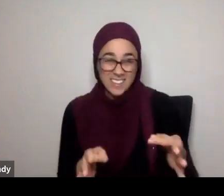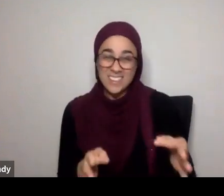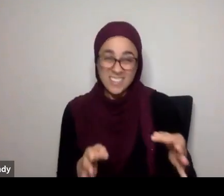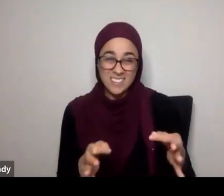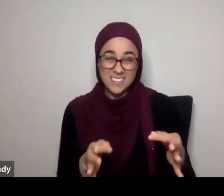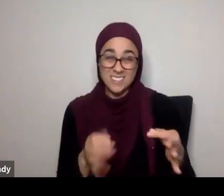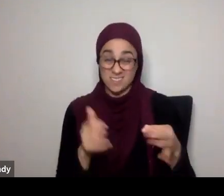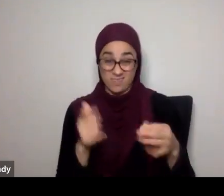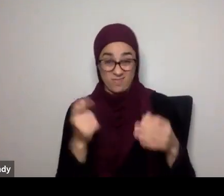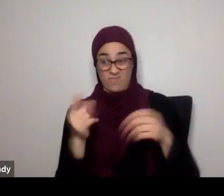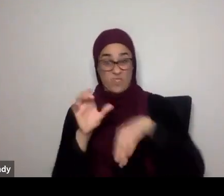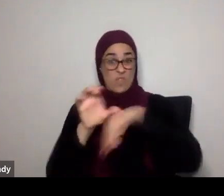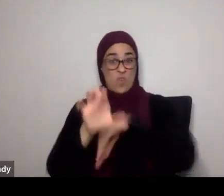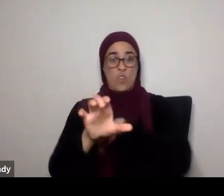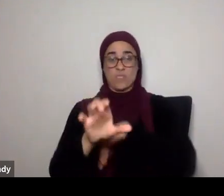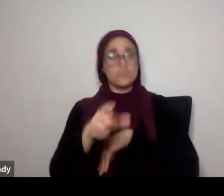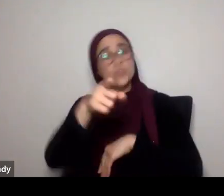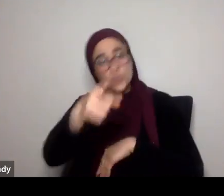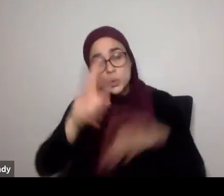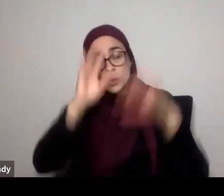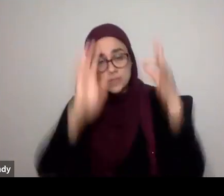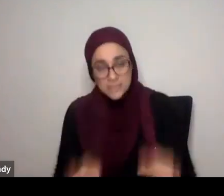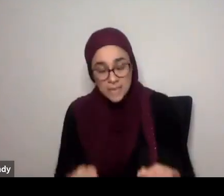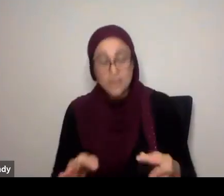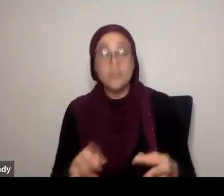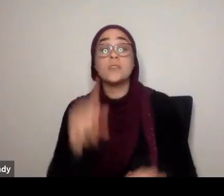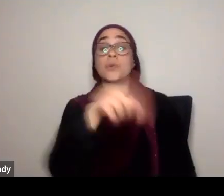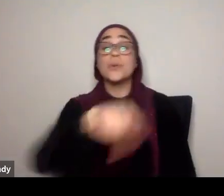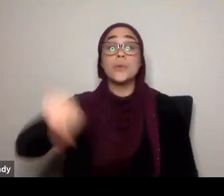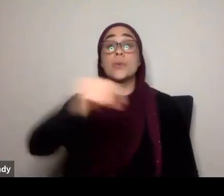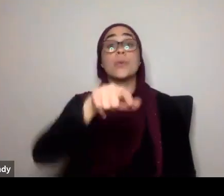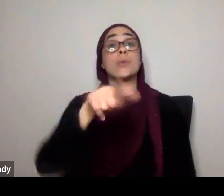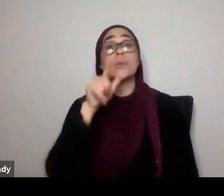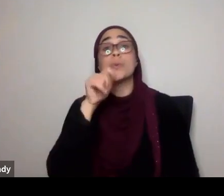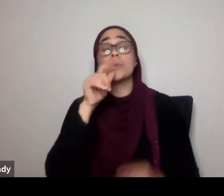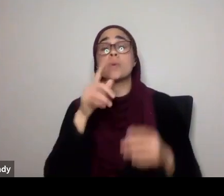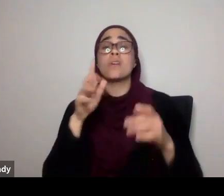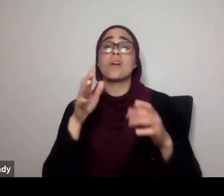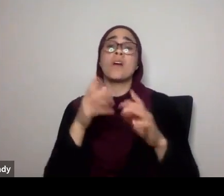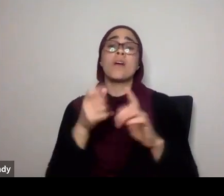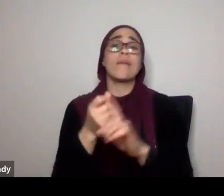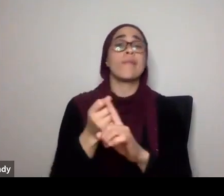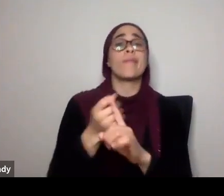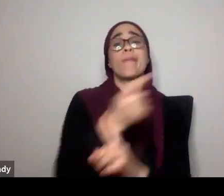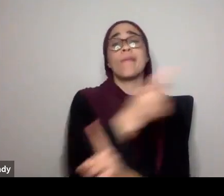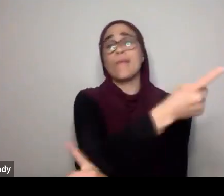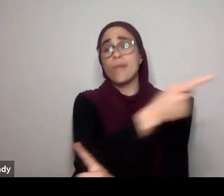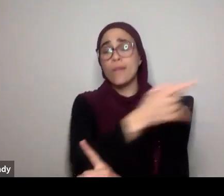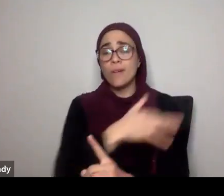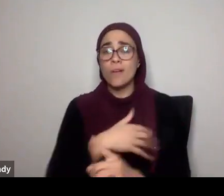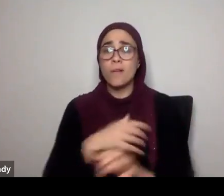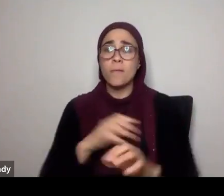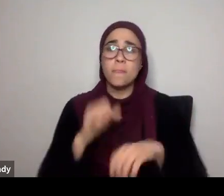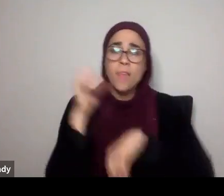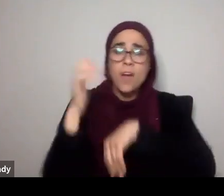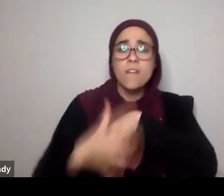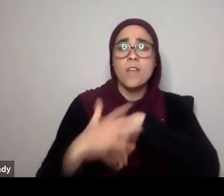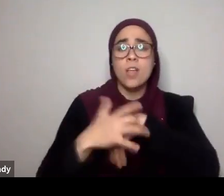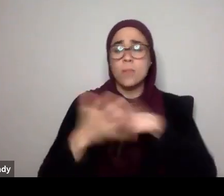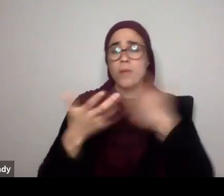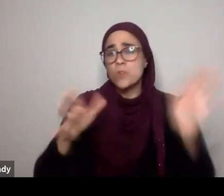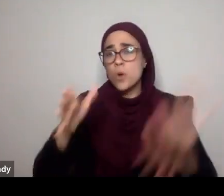commitment, so those who choose that path, that weighs them down, and makes them unavailable, for the reminder, when it comes,